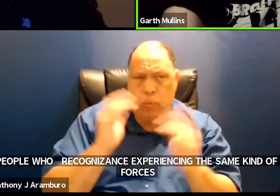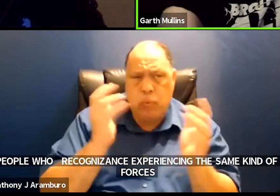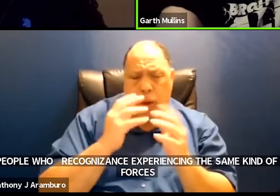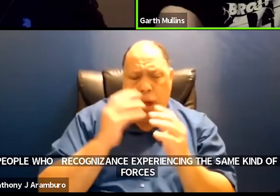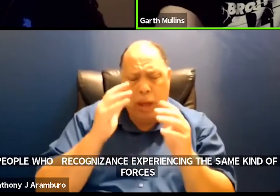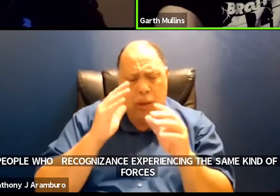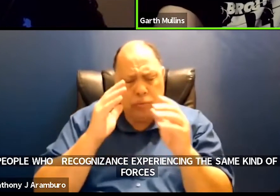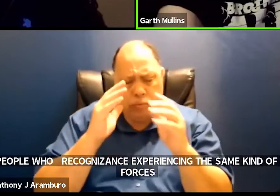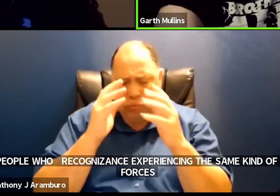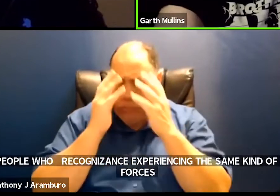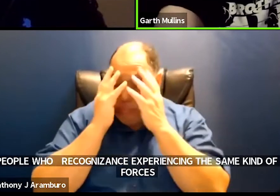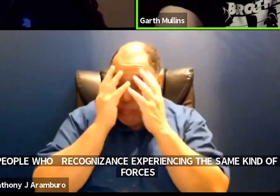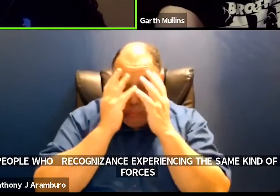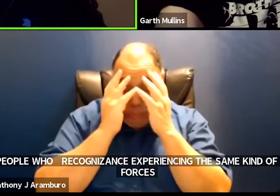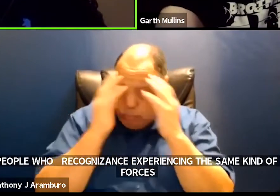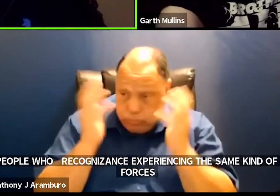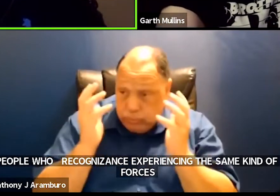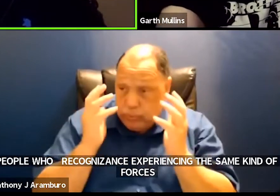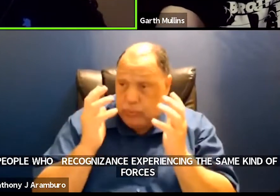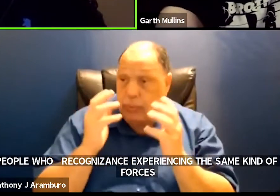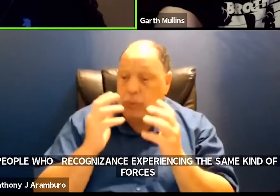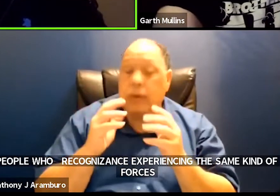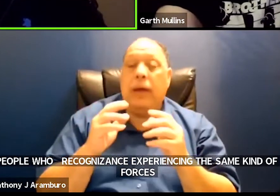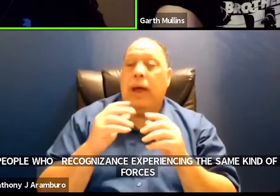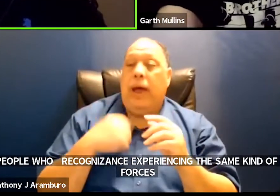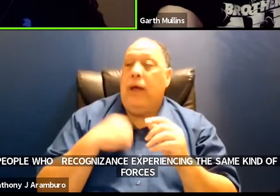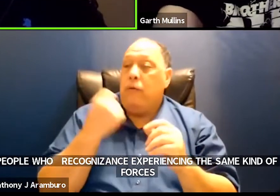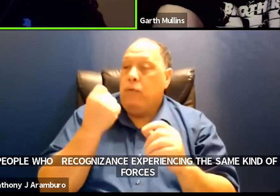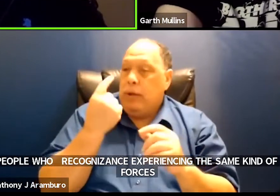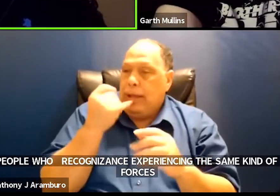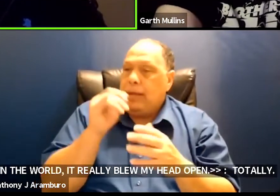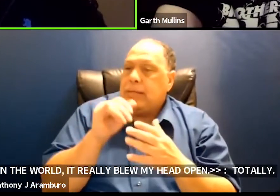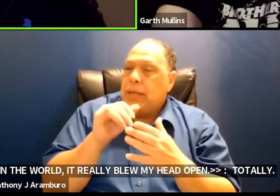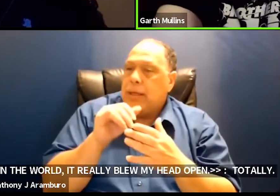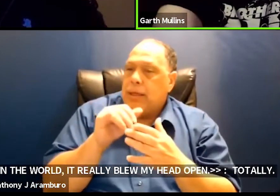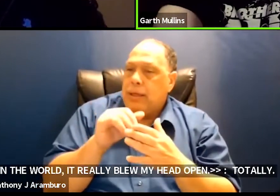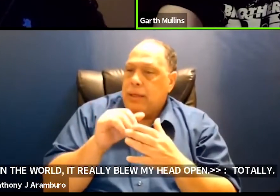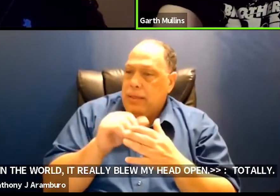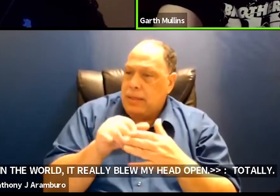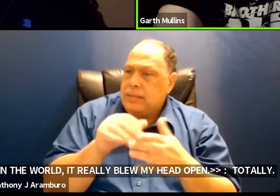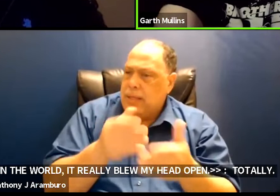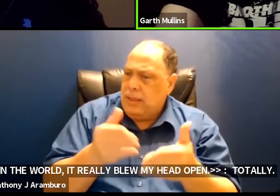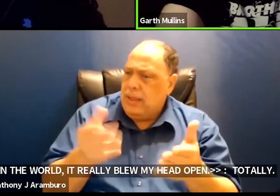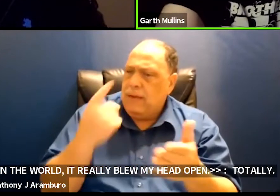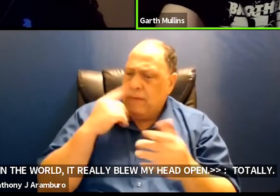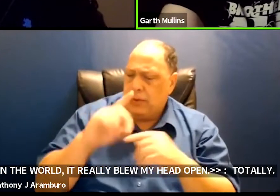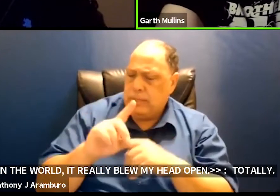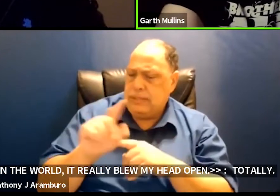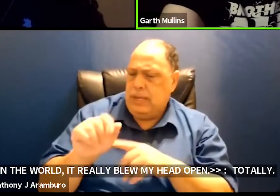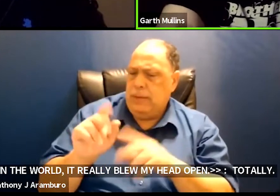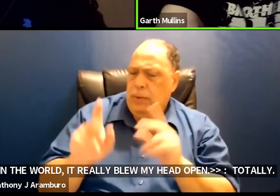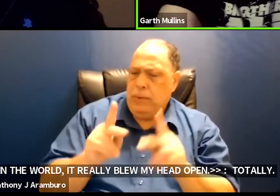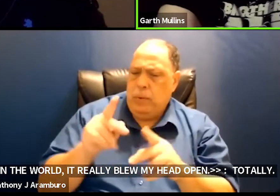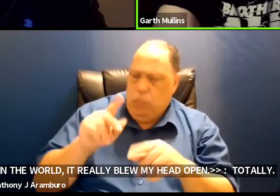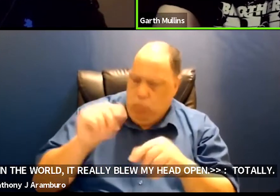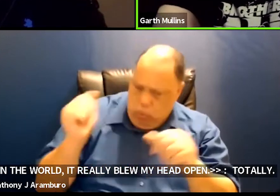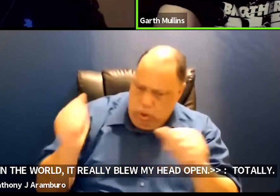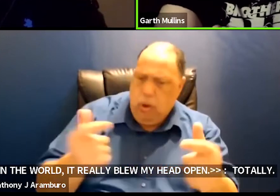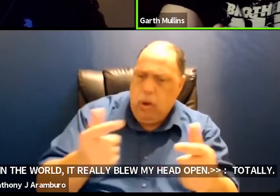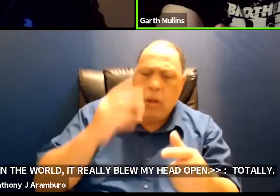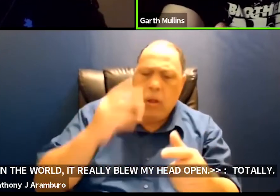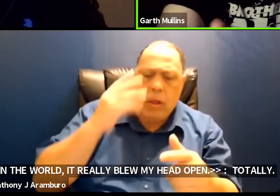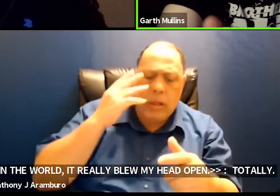and um totally i realized that's such a thing for disabled people like we all experience a certain amount of